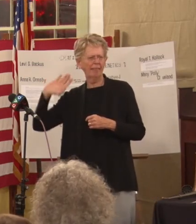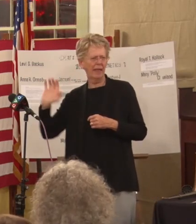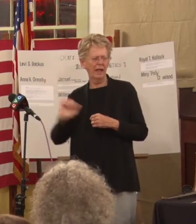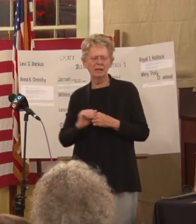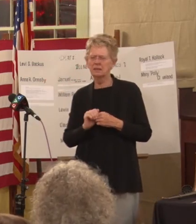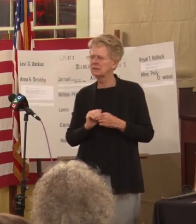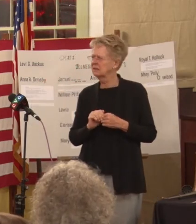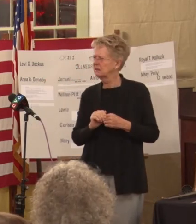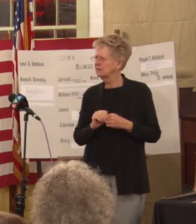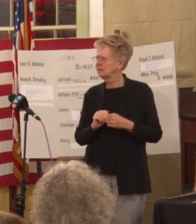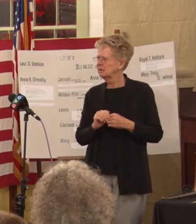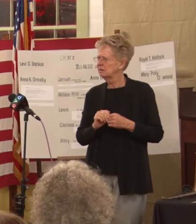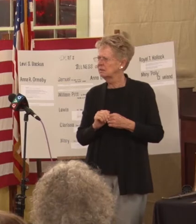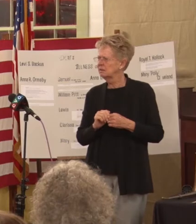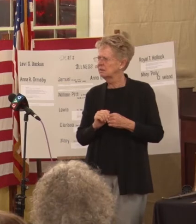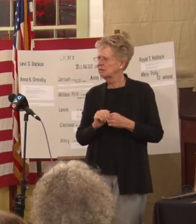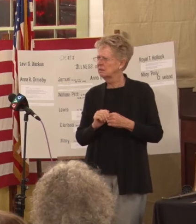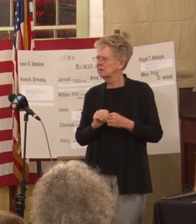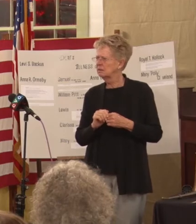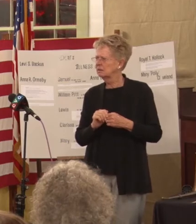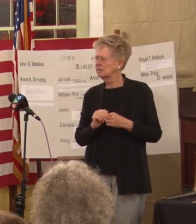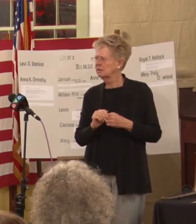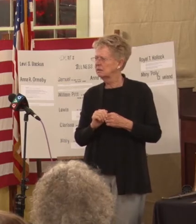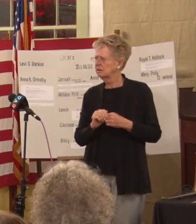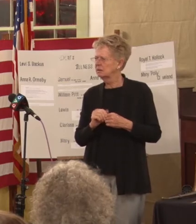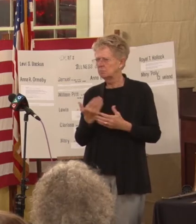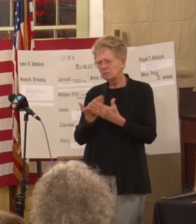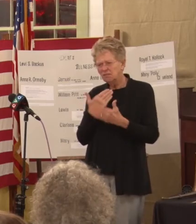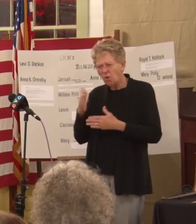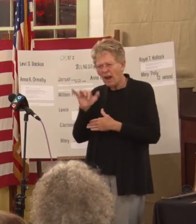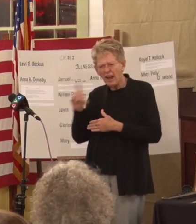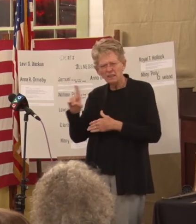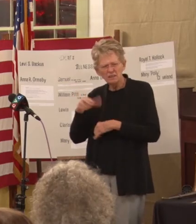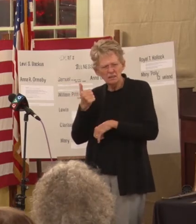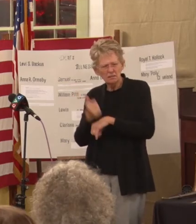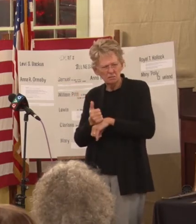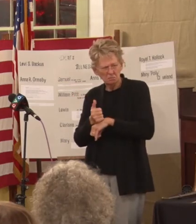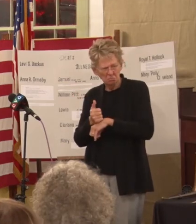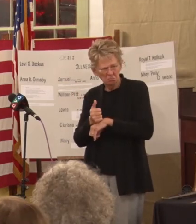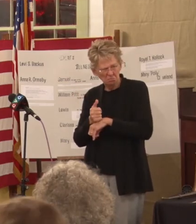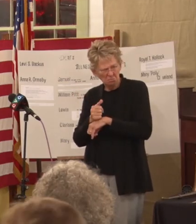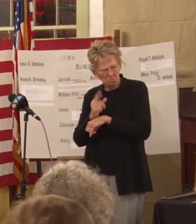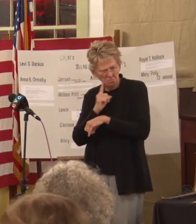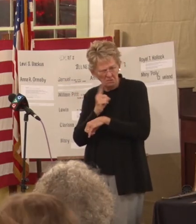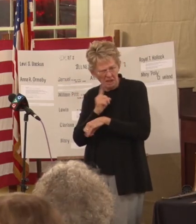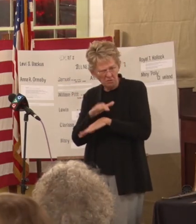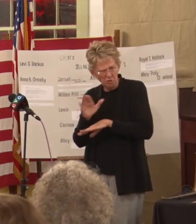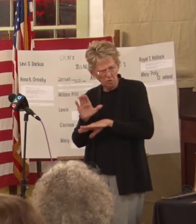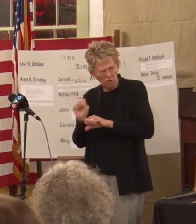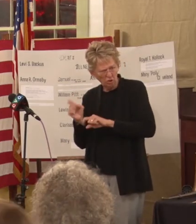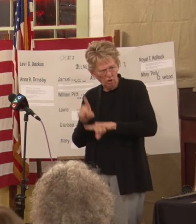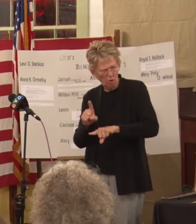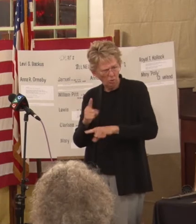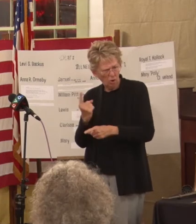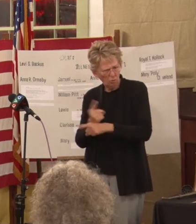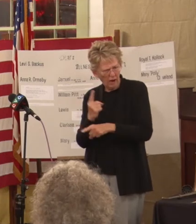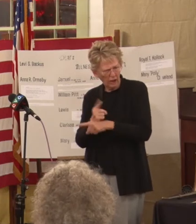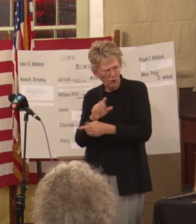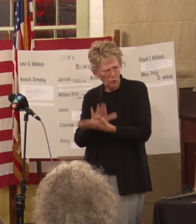before your school were they allowed to go to regular schools in the area well many of them